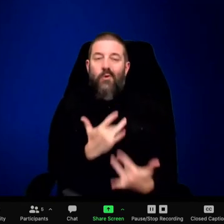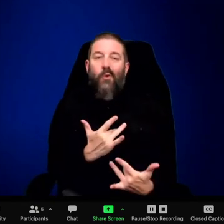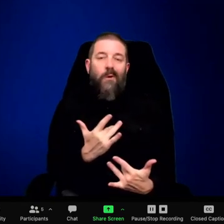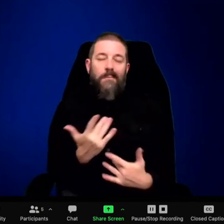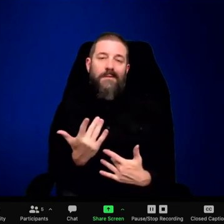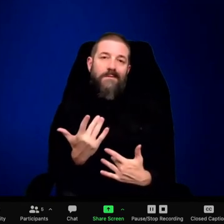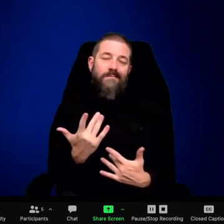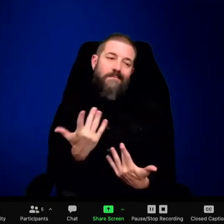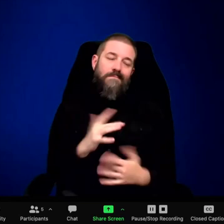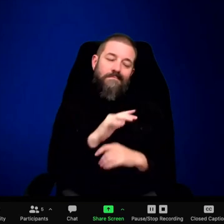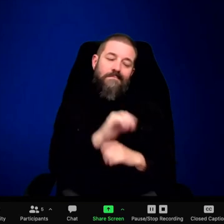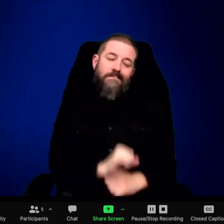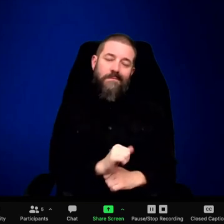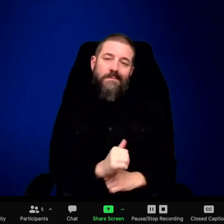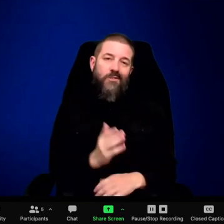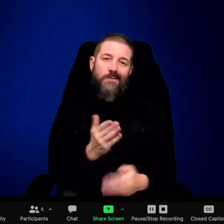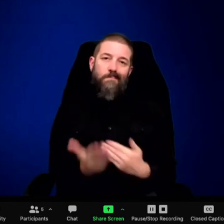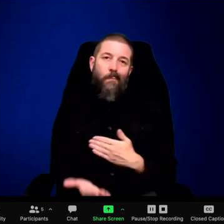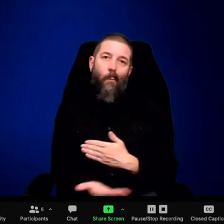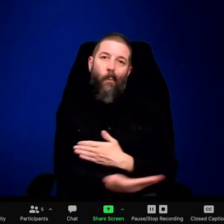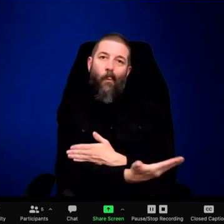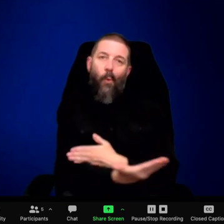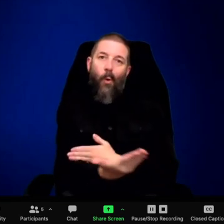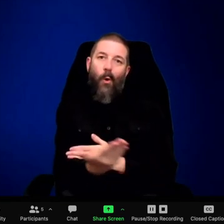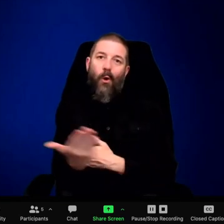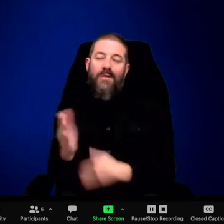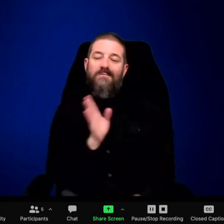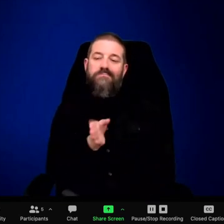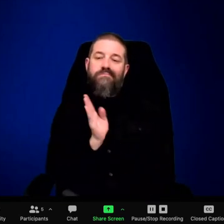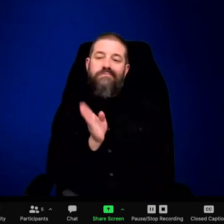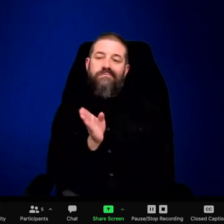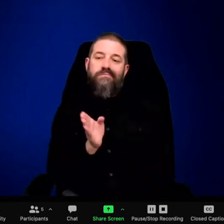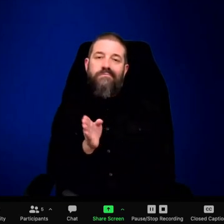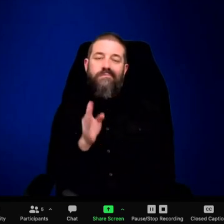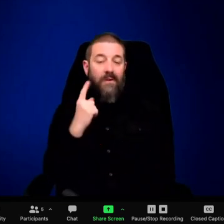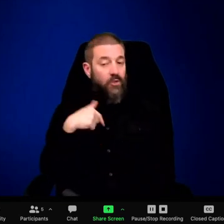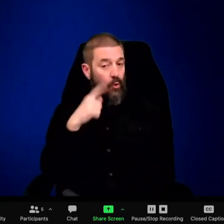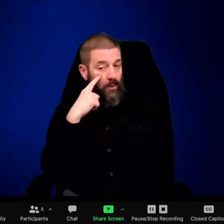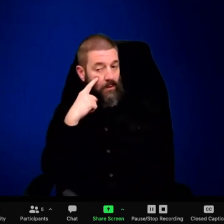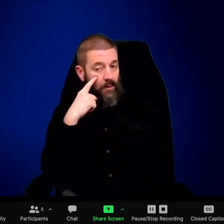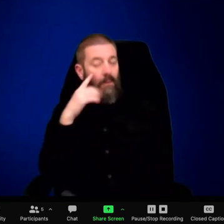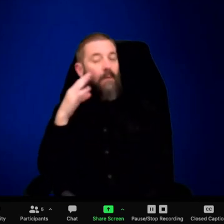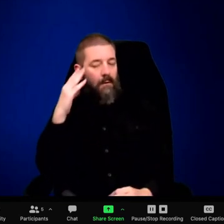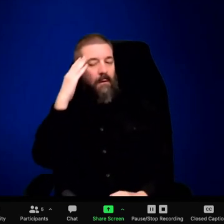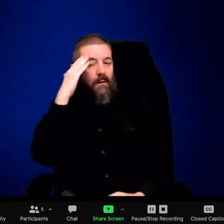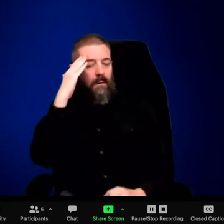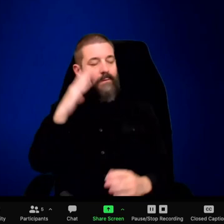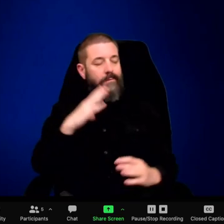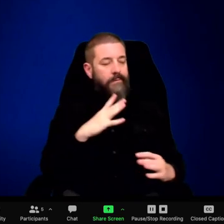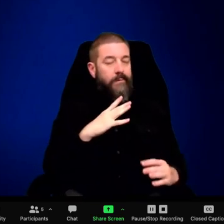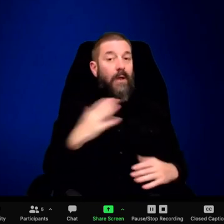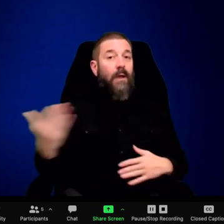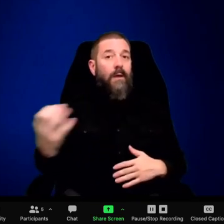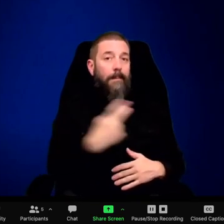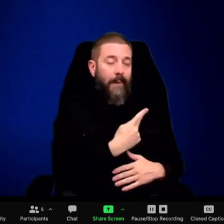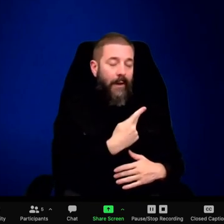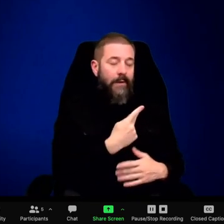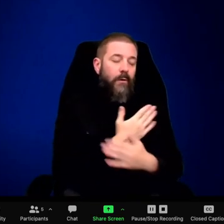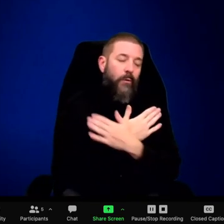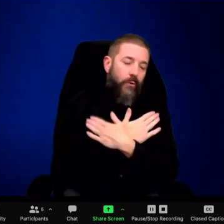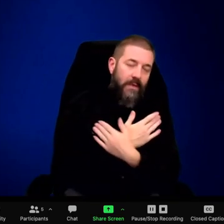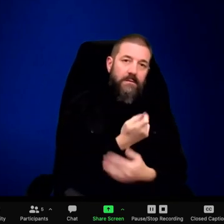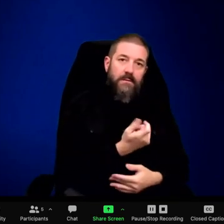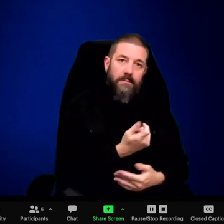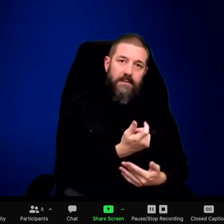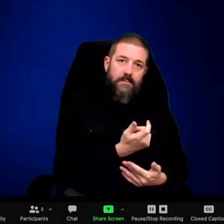dogs do too, I guess, now that I think of it. And then, uh, go back out for the evening hours. So, by the time I'm